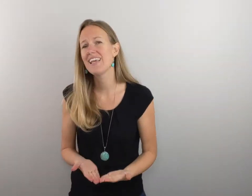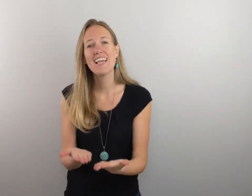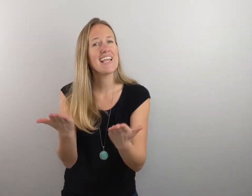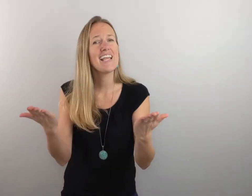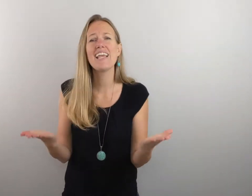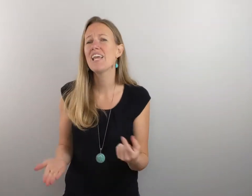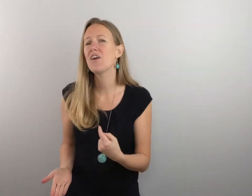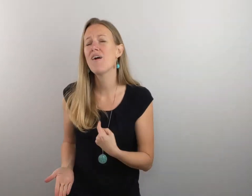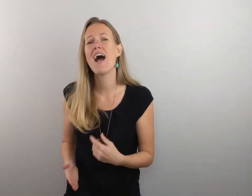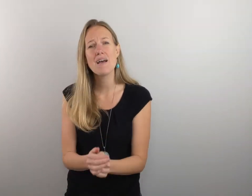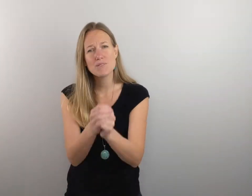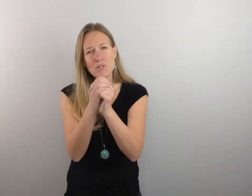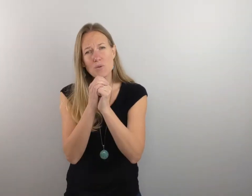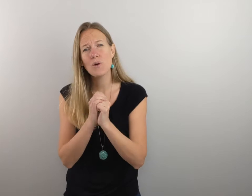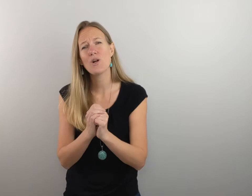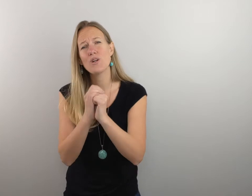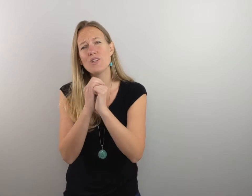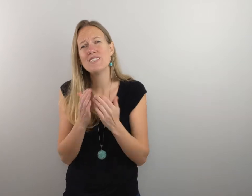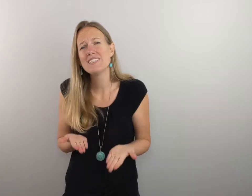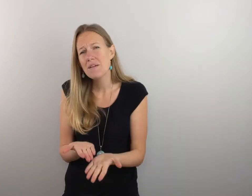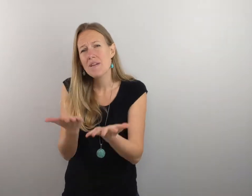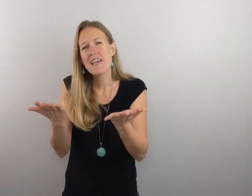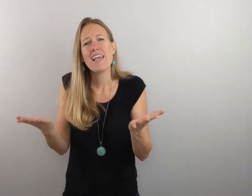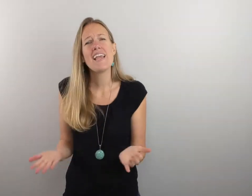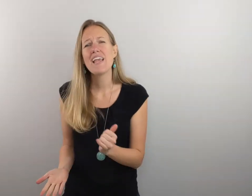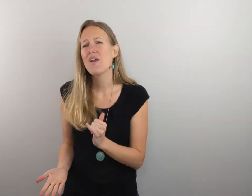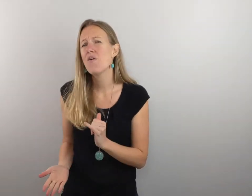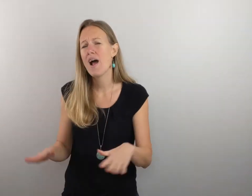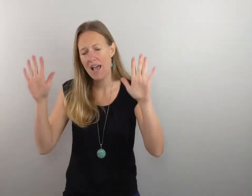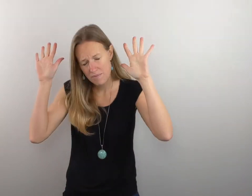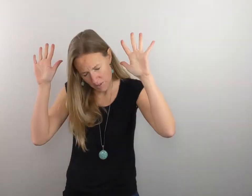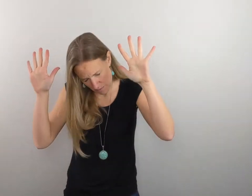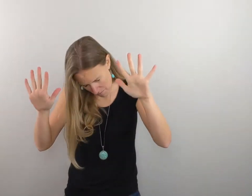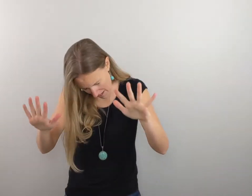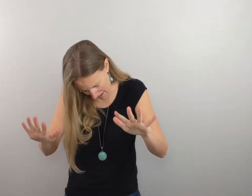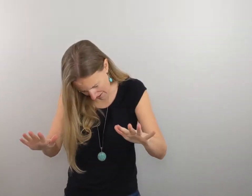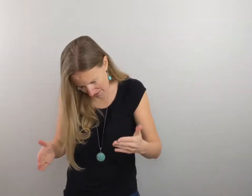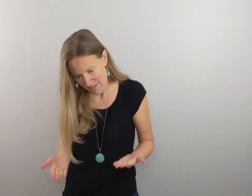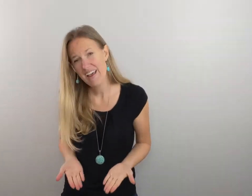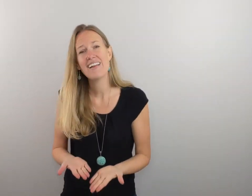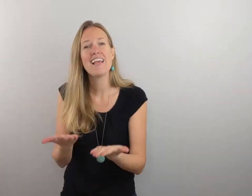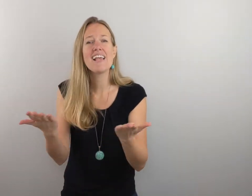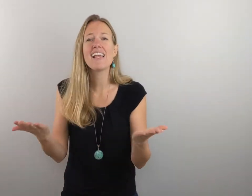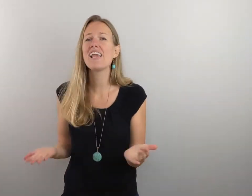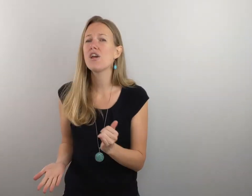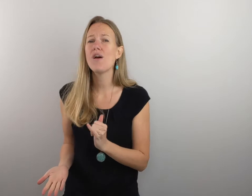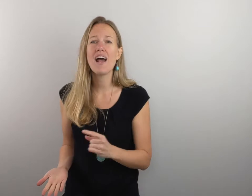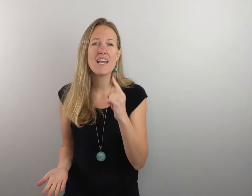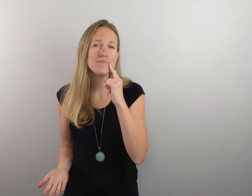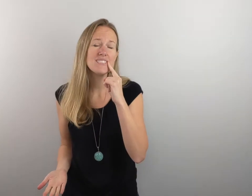Here I am to worship. Here I am to bow down. Here I am